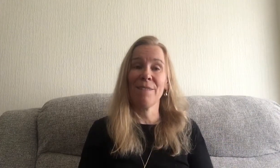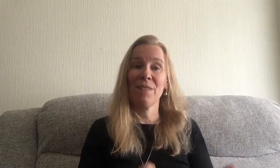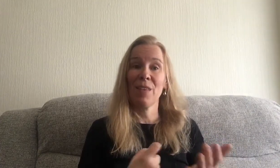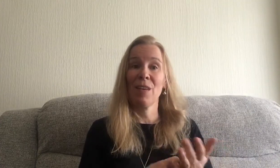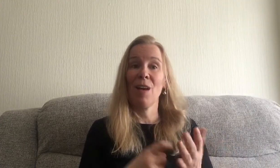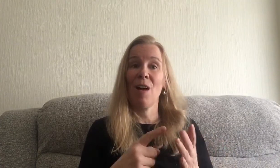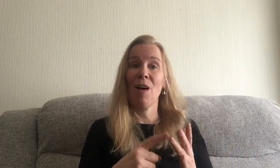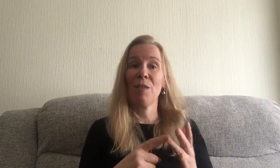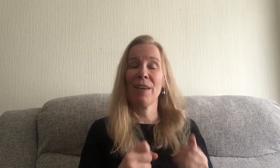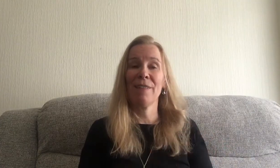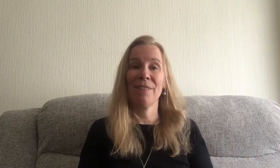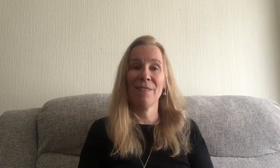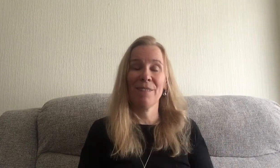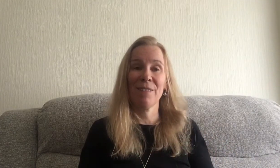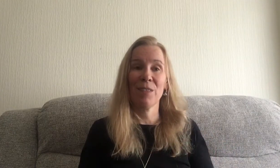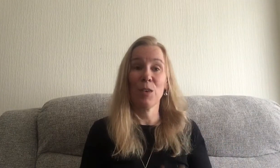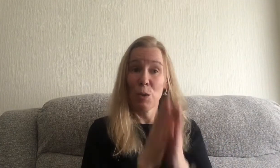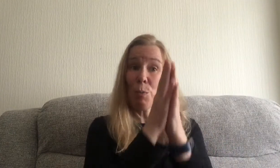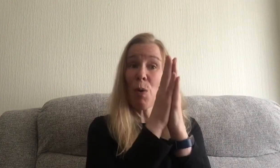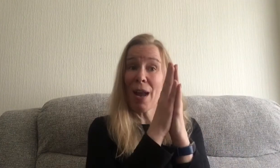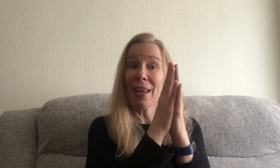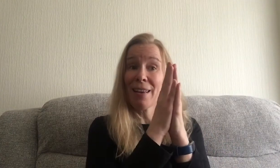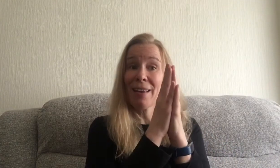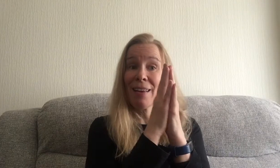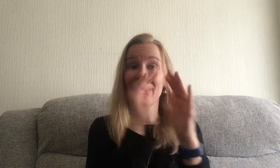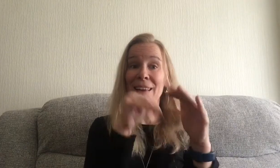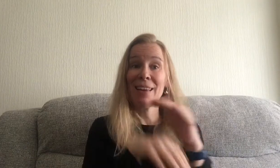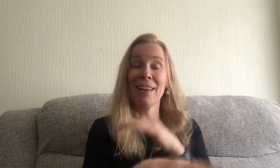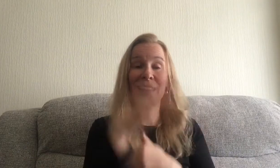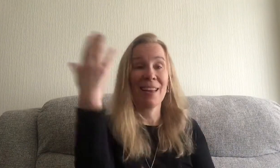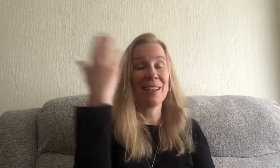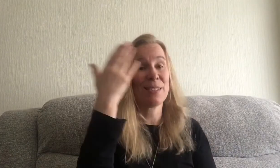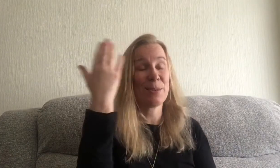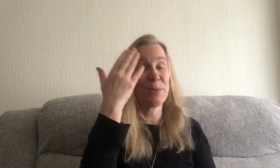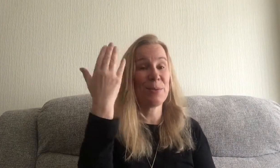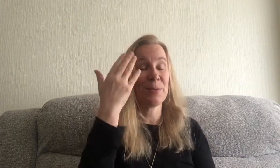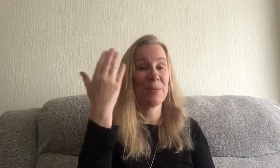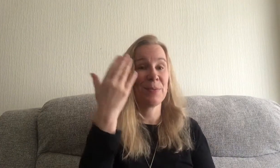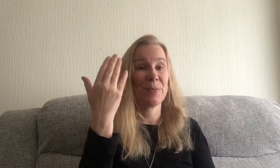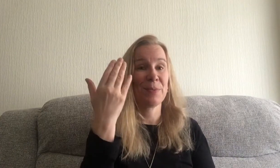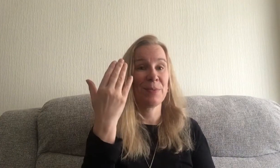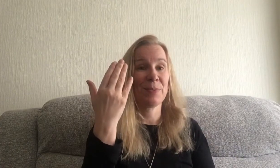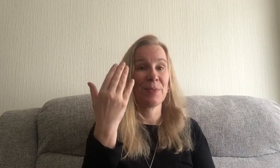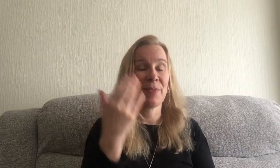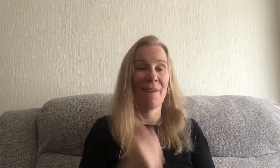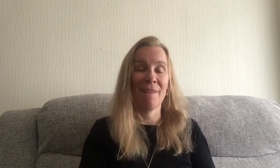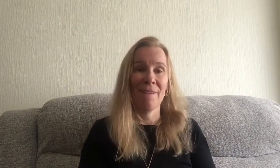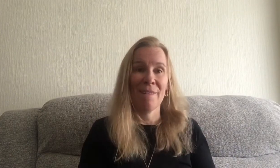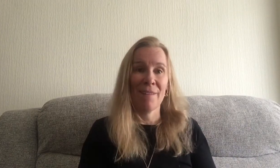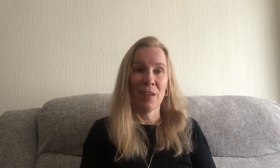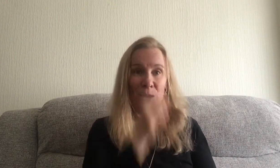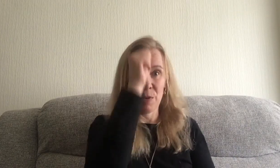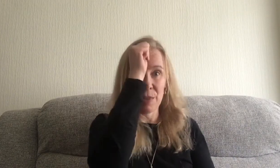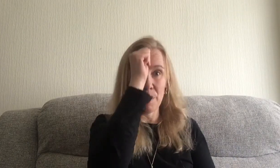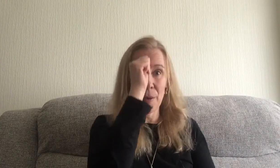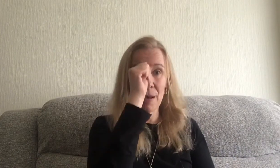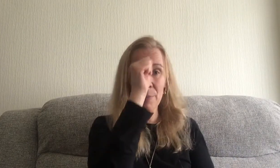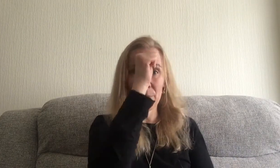RE. Do you pray in school? Read the Bible.